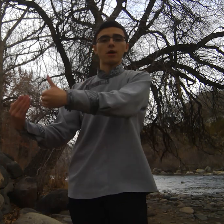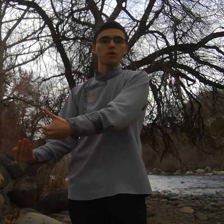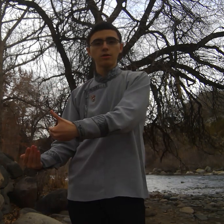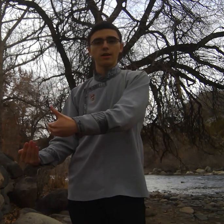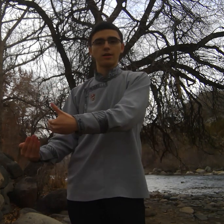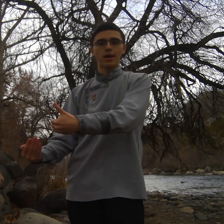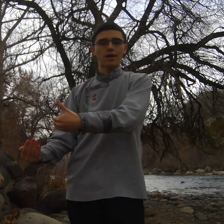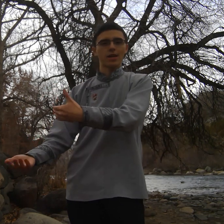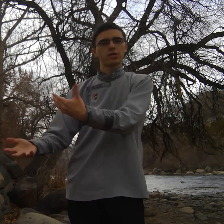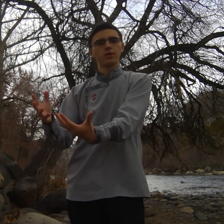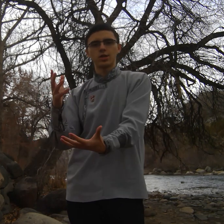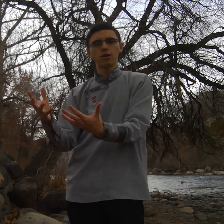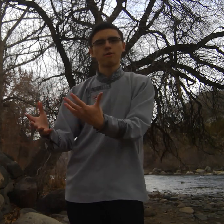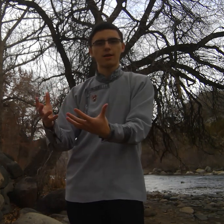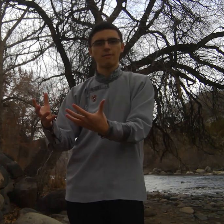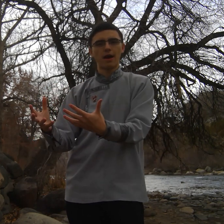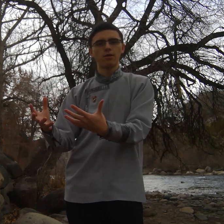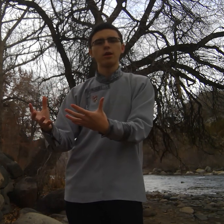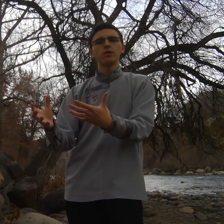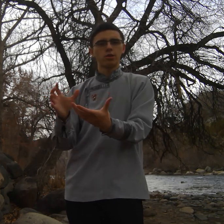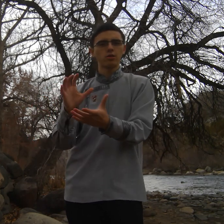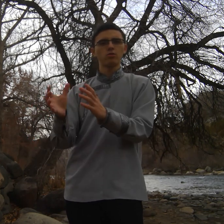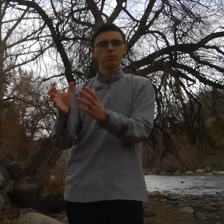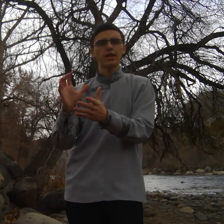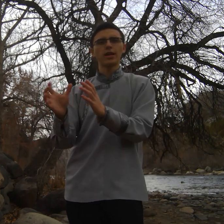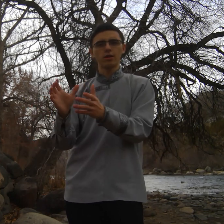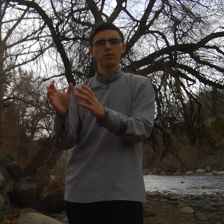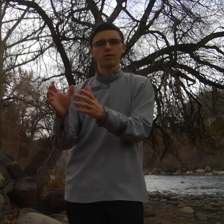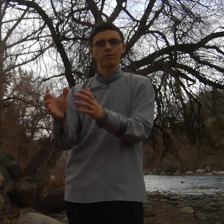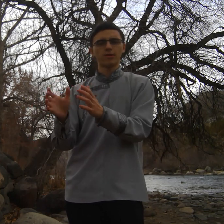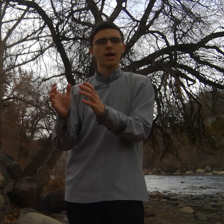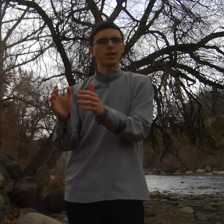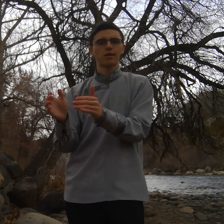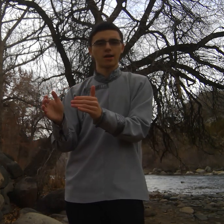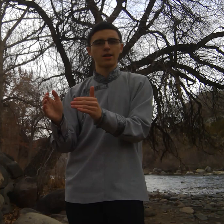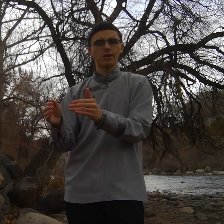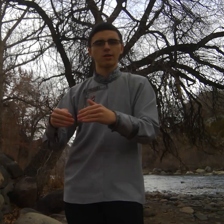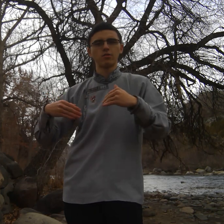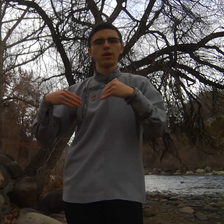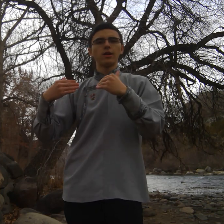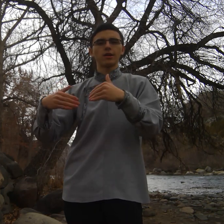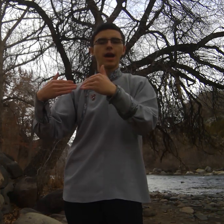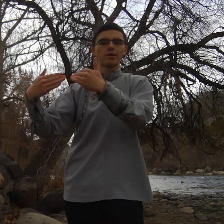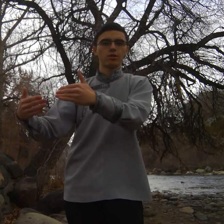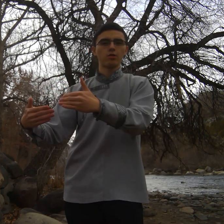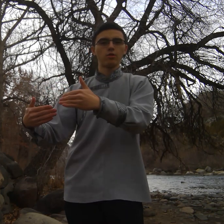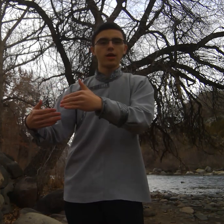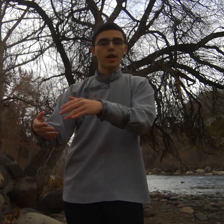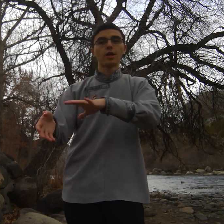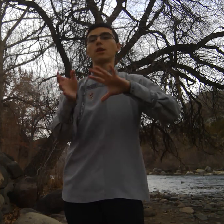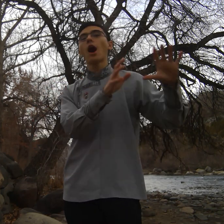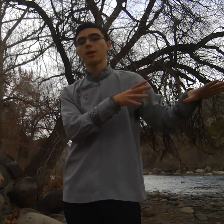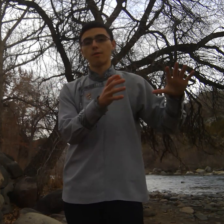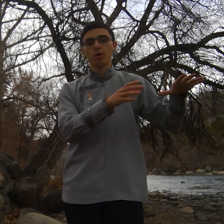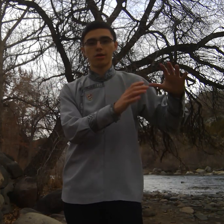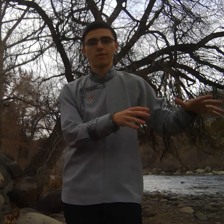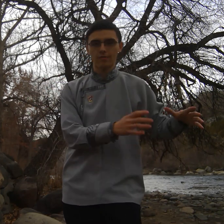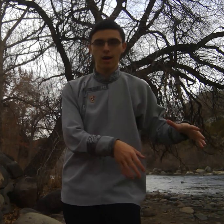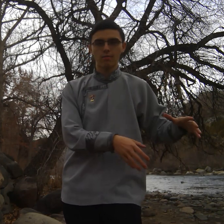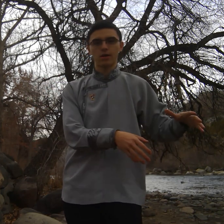Mongolian that it actually took me about two years of Chinese studies to get to in non-immersive environments